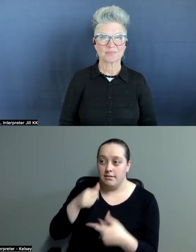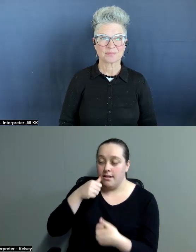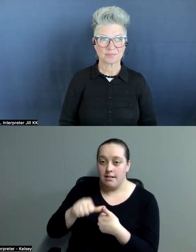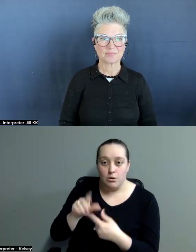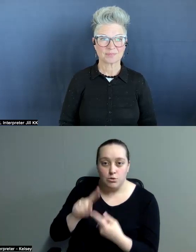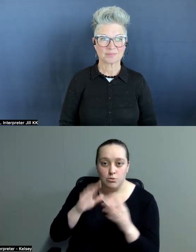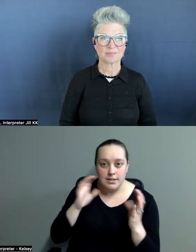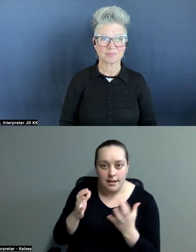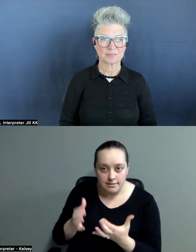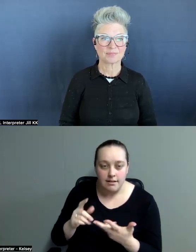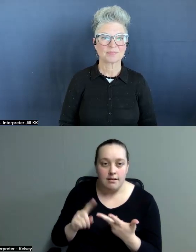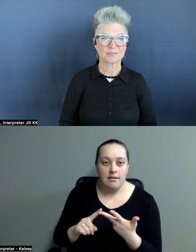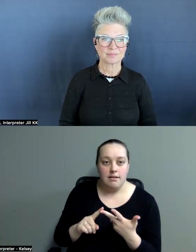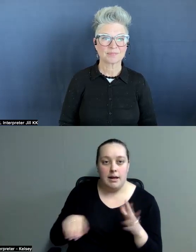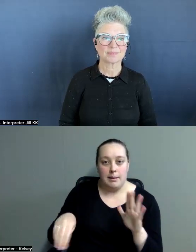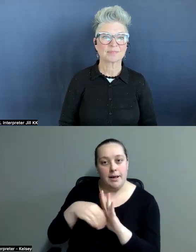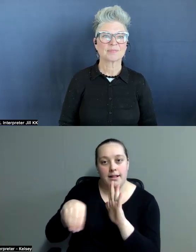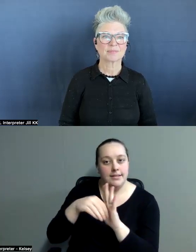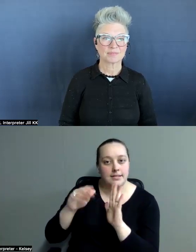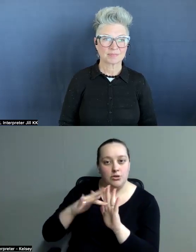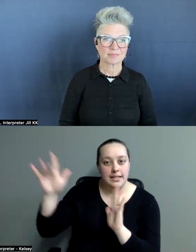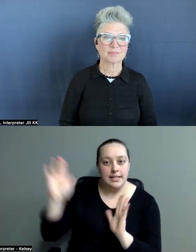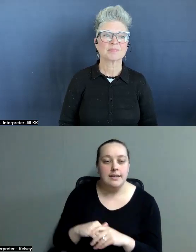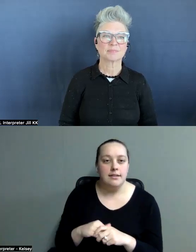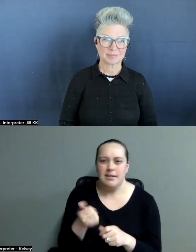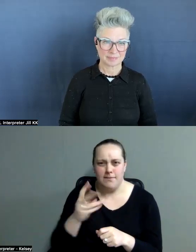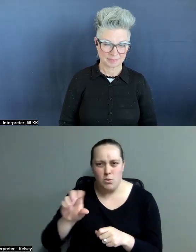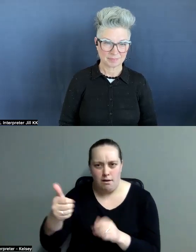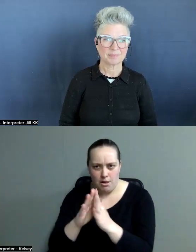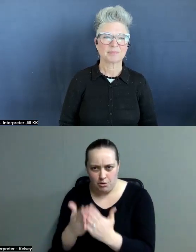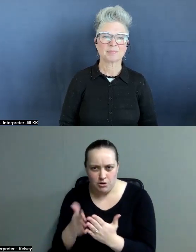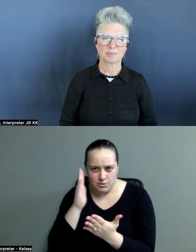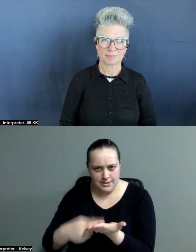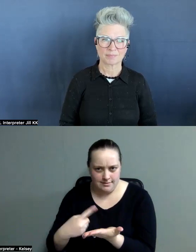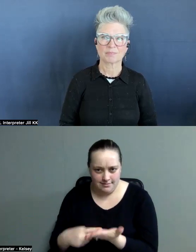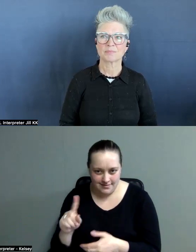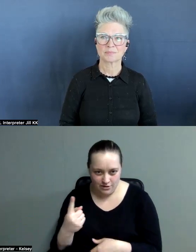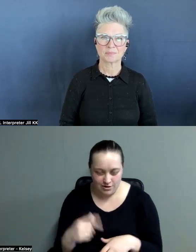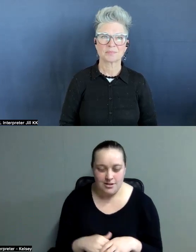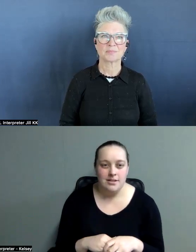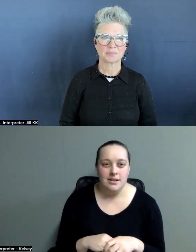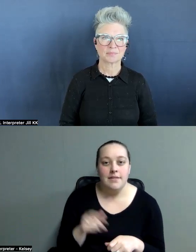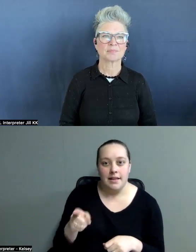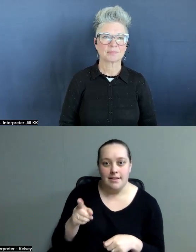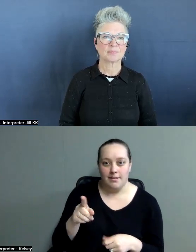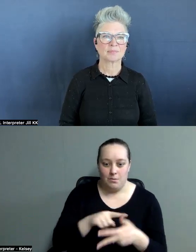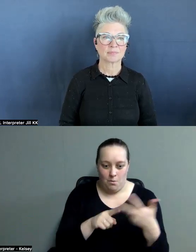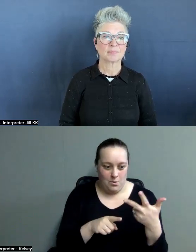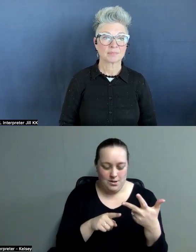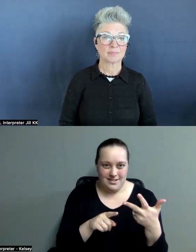Ballads of Ringing, and a couple of other ones that adapted into Hallmark. So,